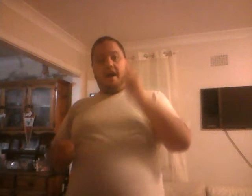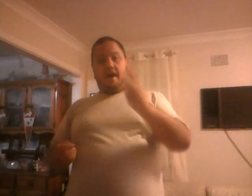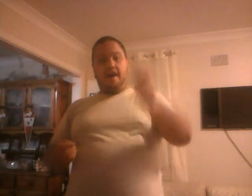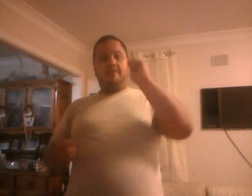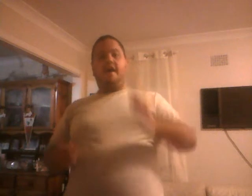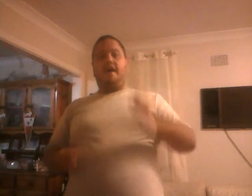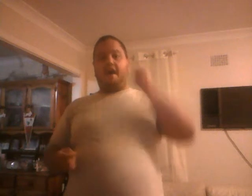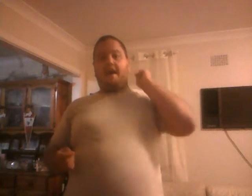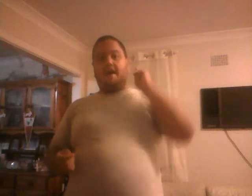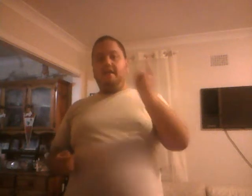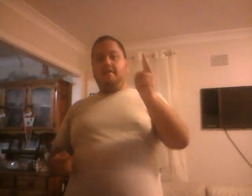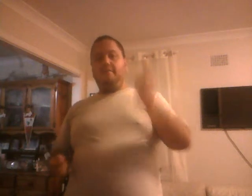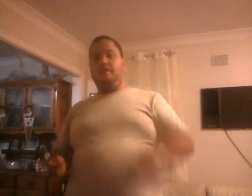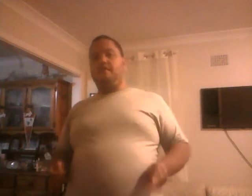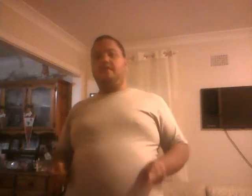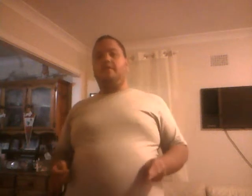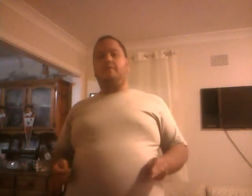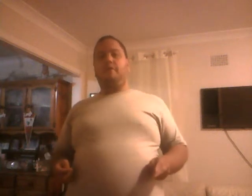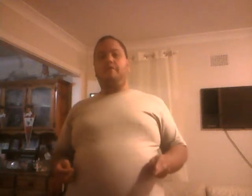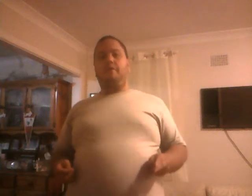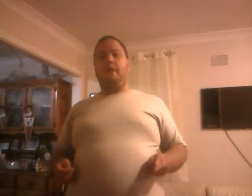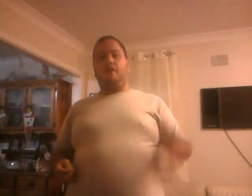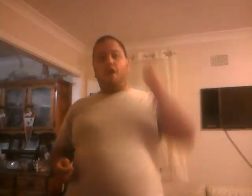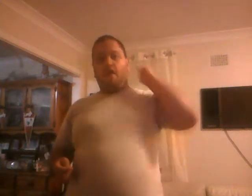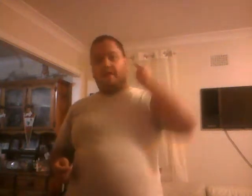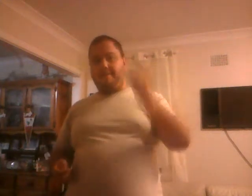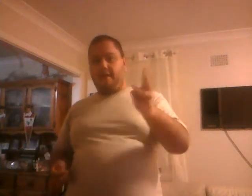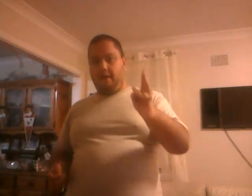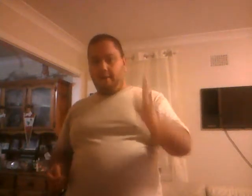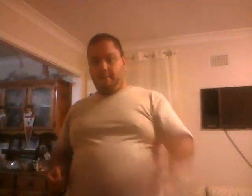he's gay. He's impersonating the Prophet Muhammad. Let's kill him.